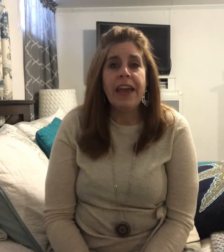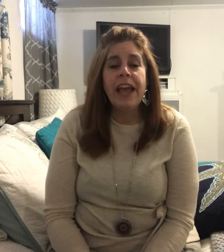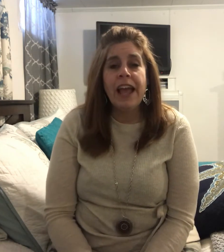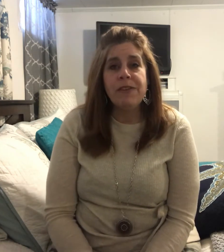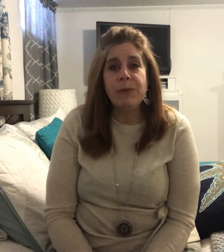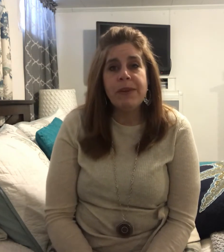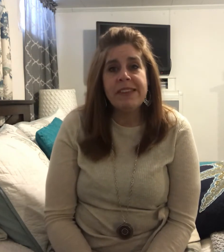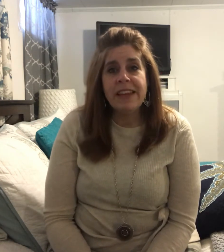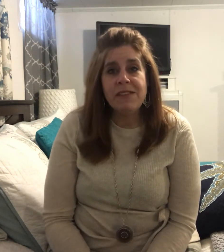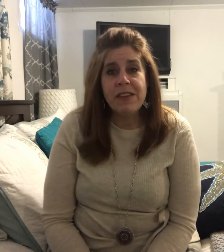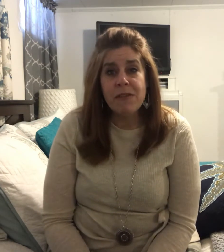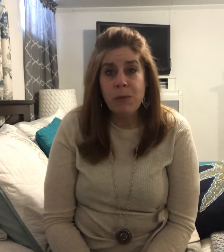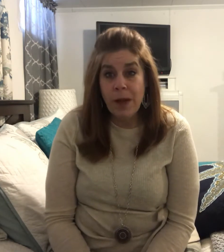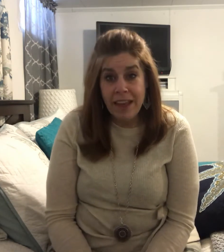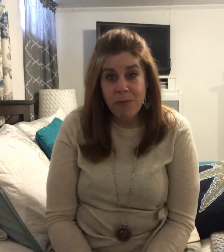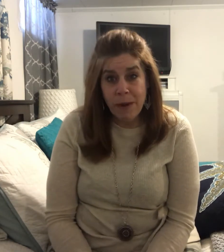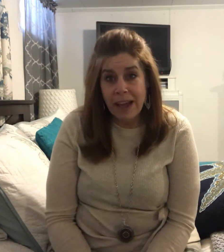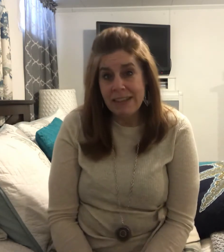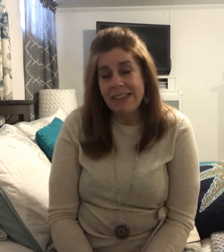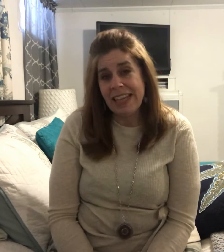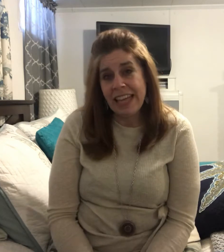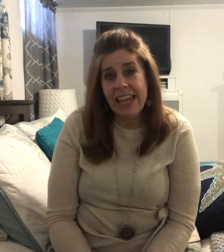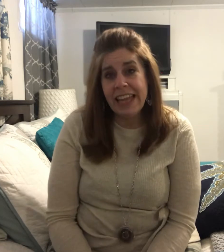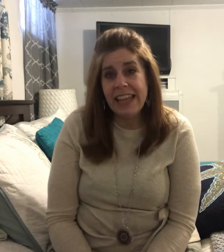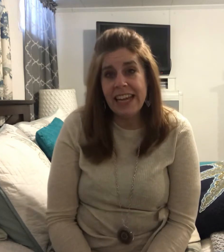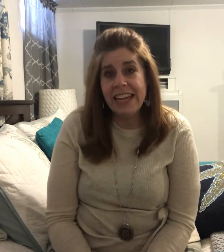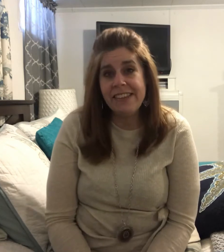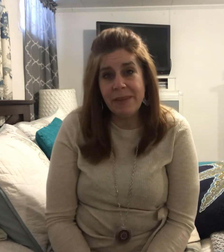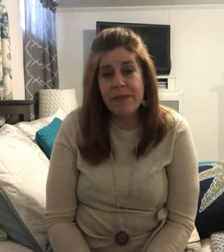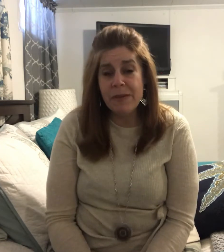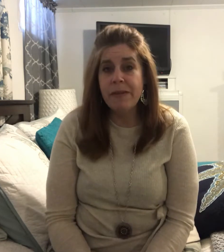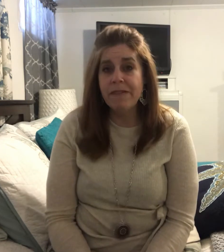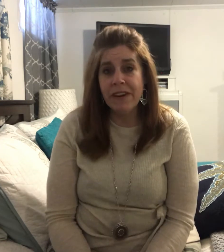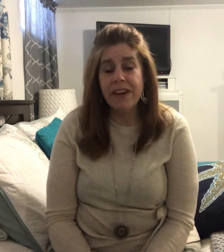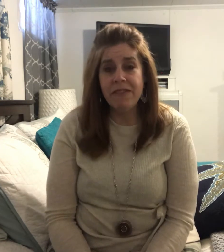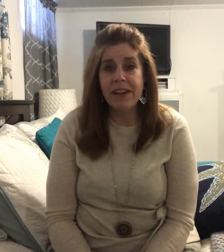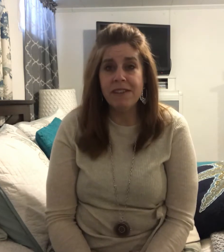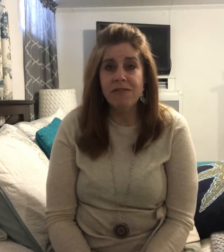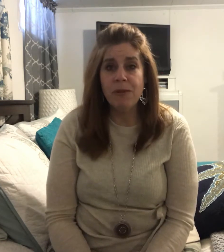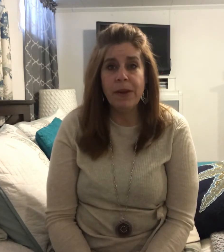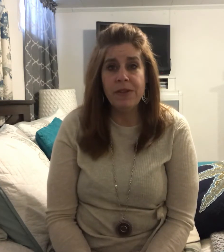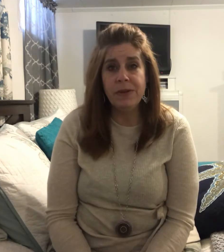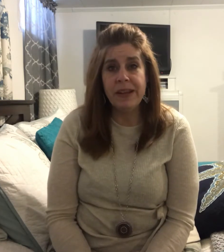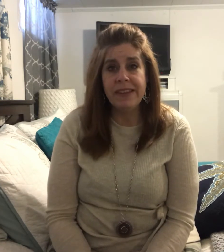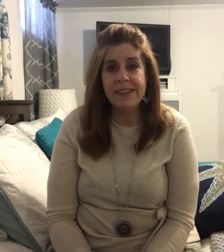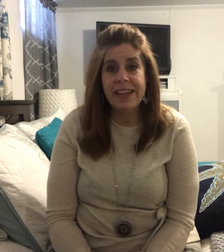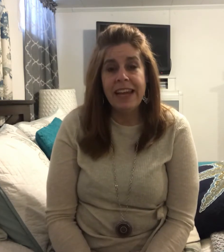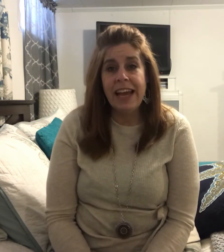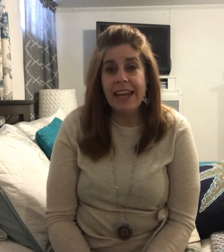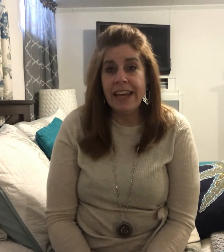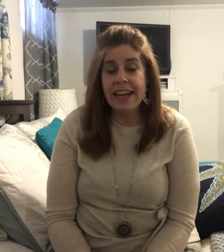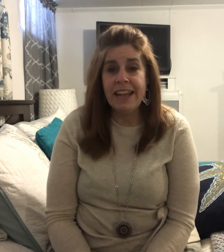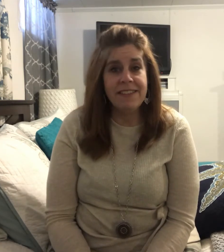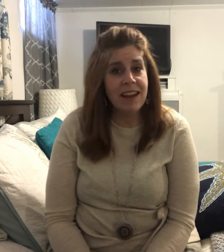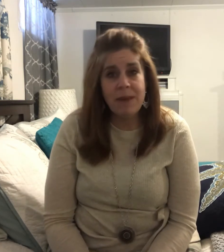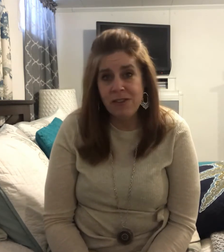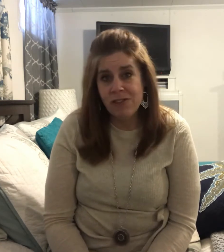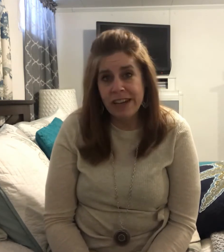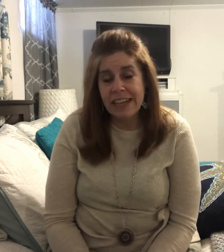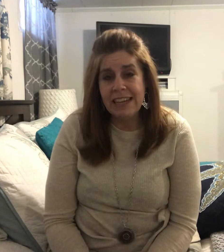so recently I've discovered a way of practicing that seems to be very effective for my students. Again it's not a magic trick. It